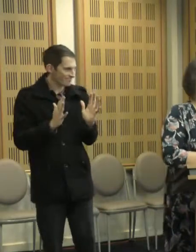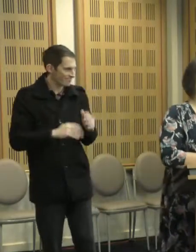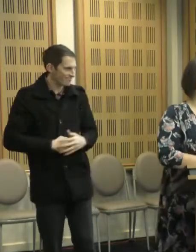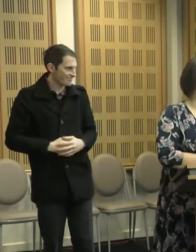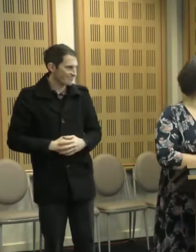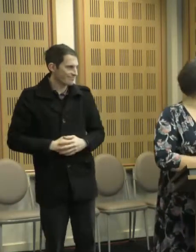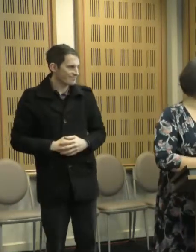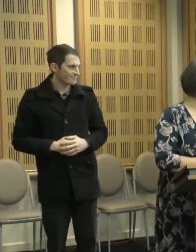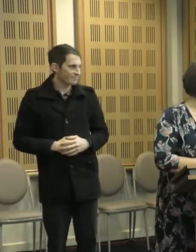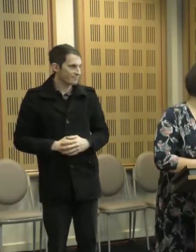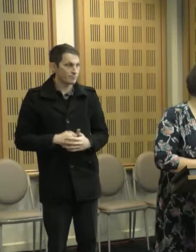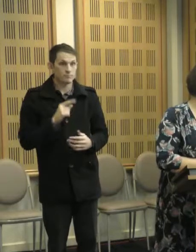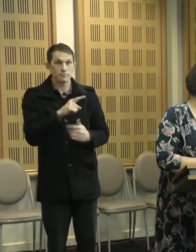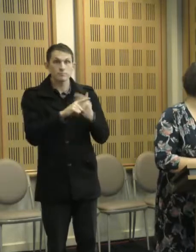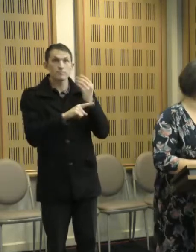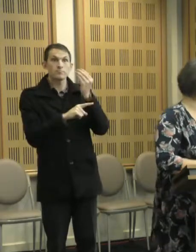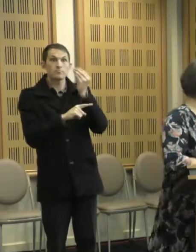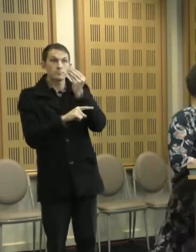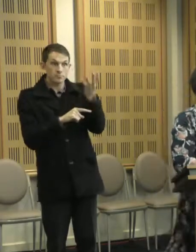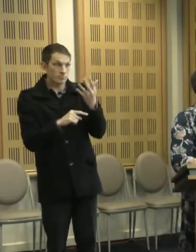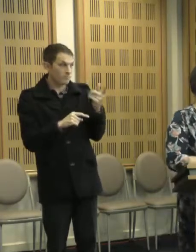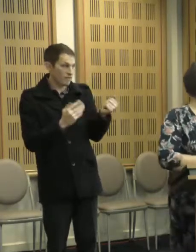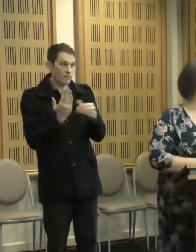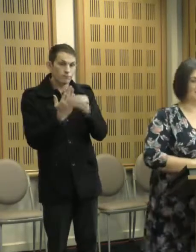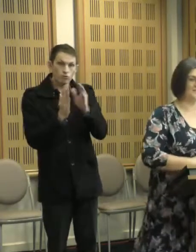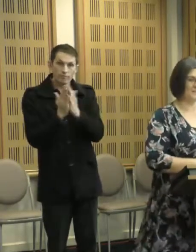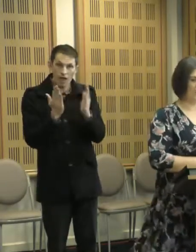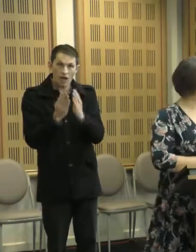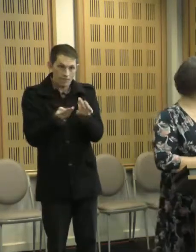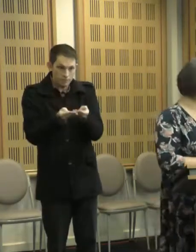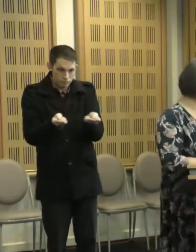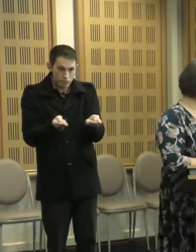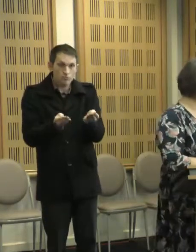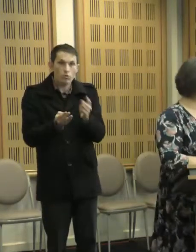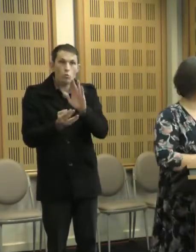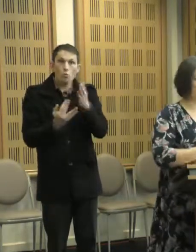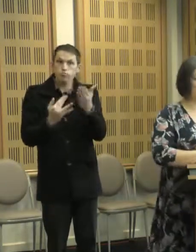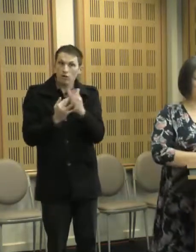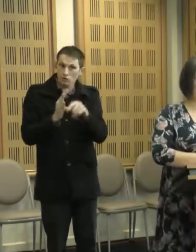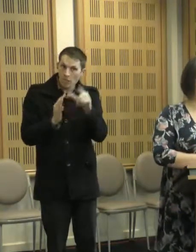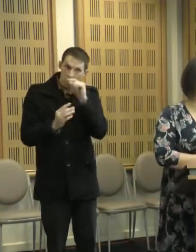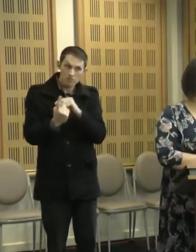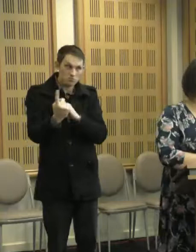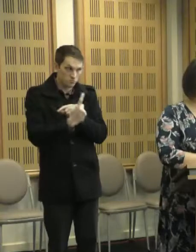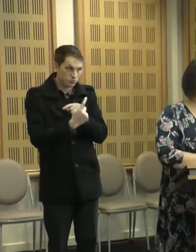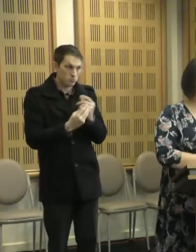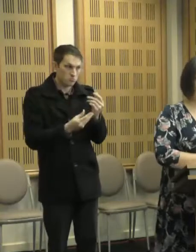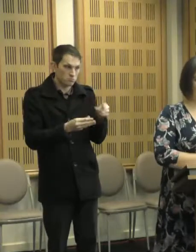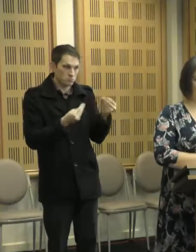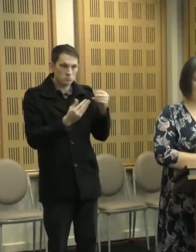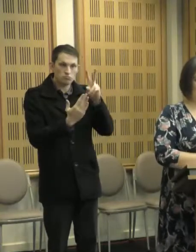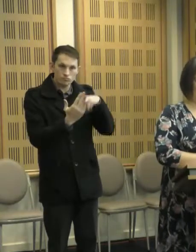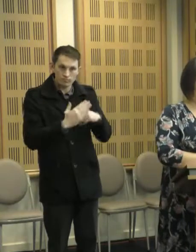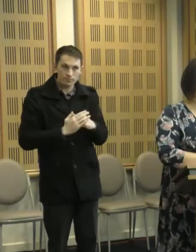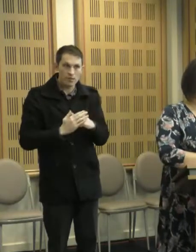Deb has some flyers up the front if you would like to collect them on the break. We will break for lunch now. We